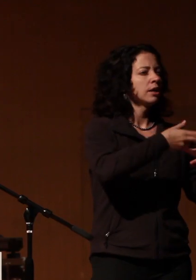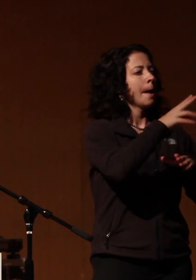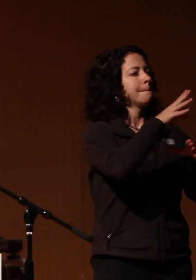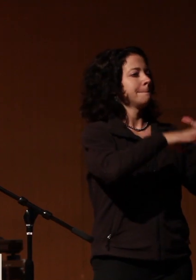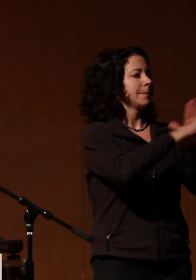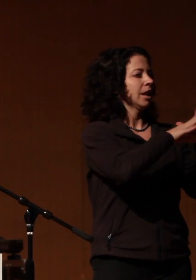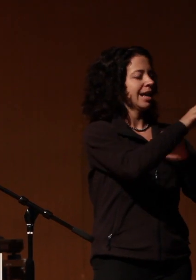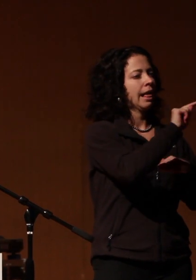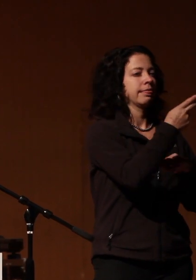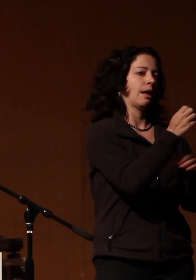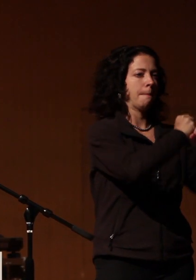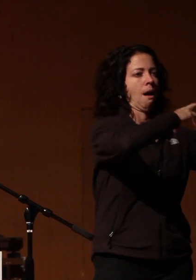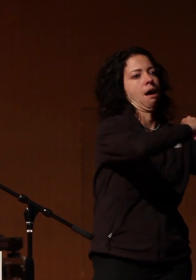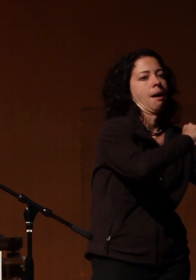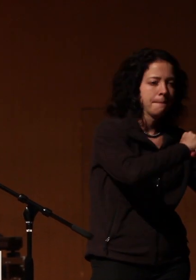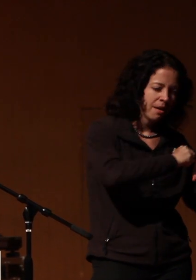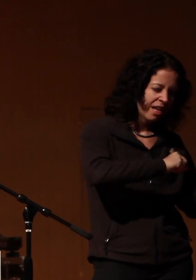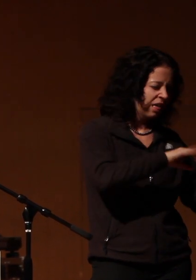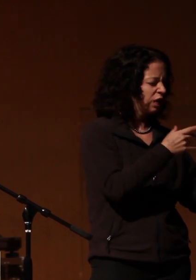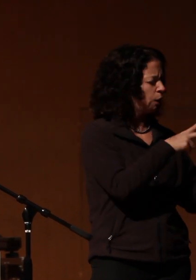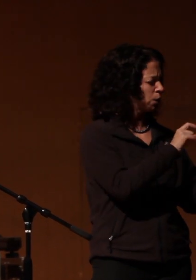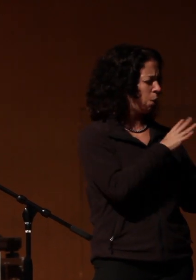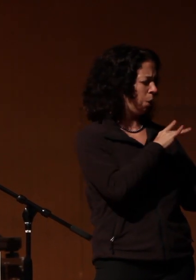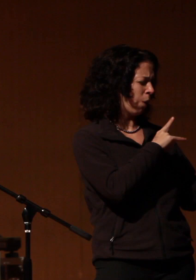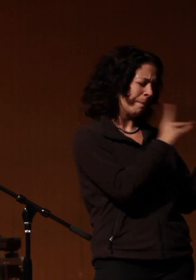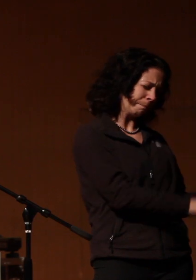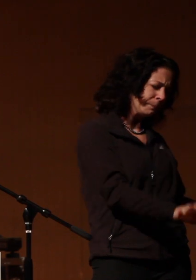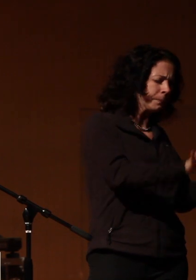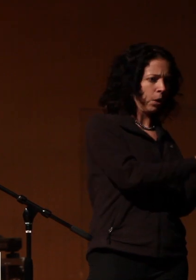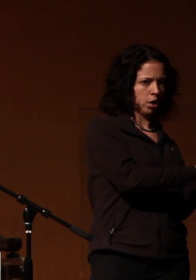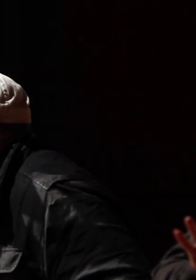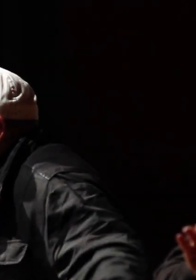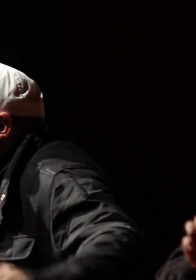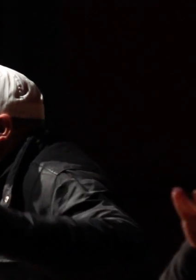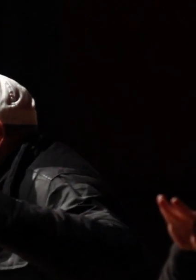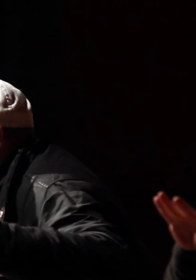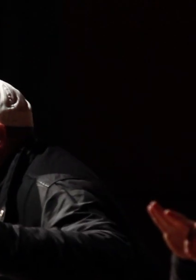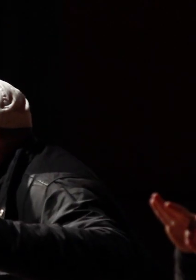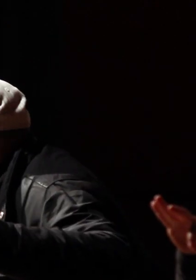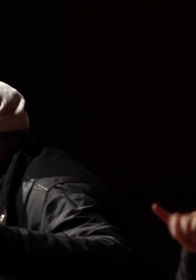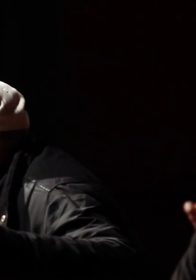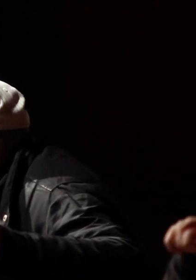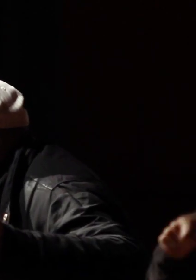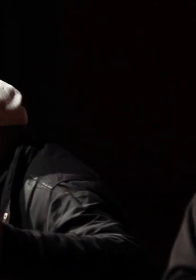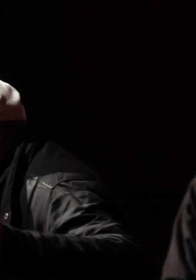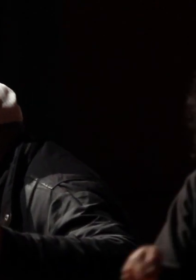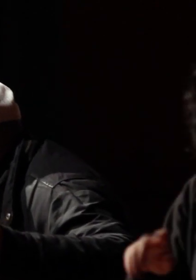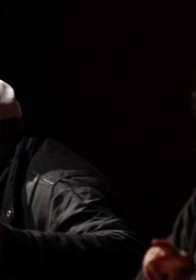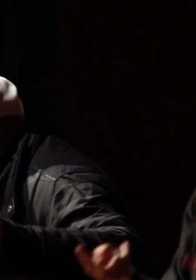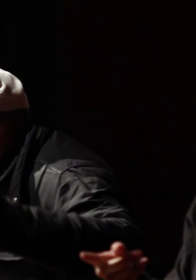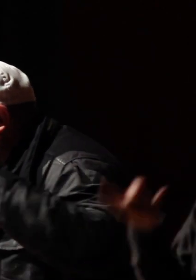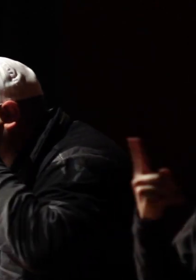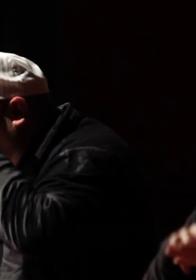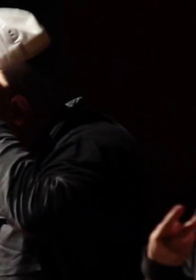bomb the bomb we're talking about chords that are so important that if you have any one of these chords mixed up you are not getting it the